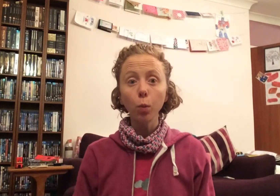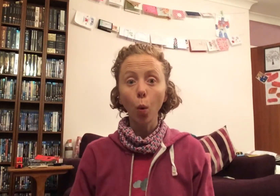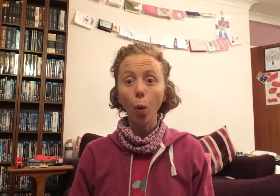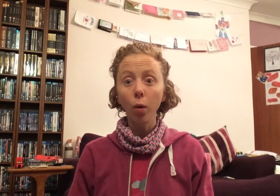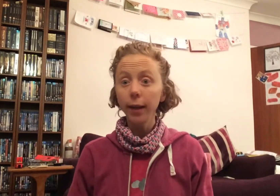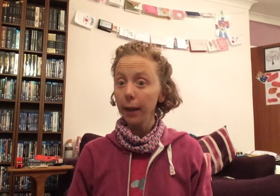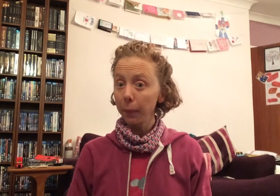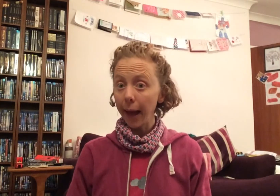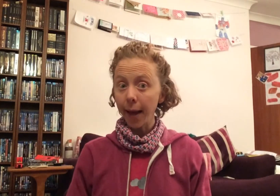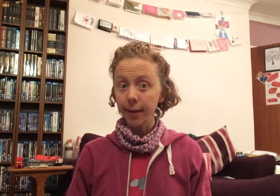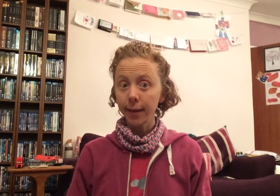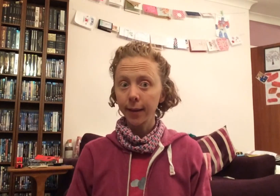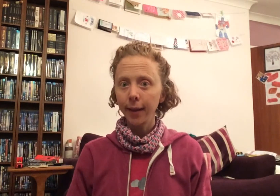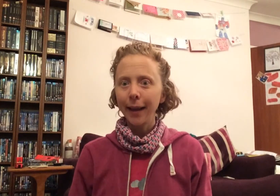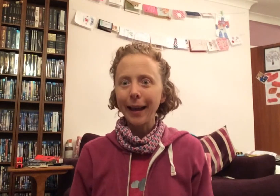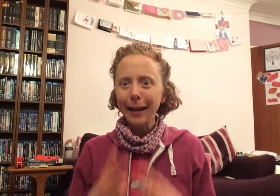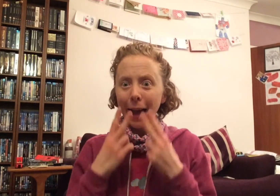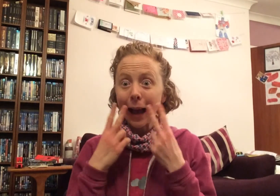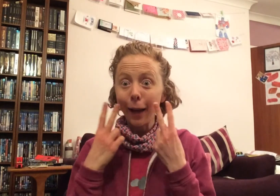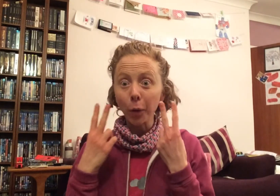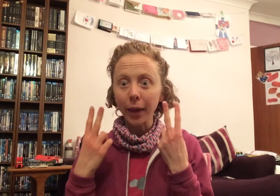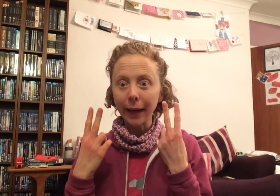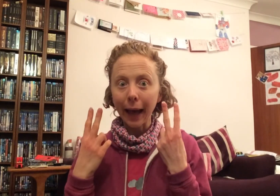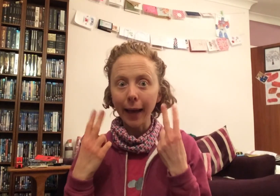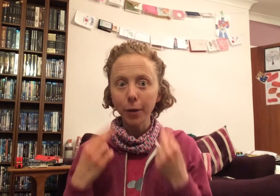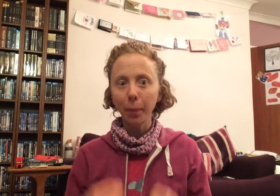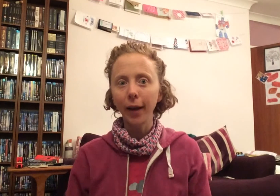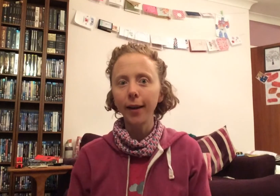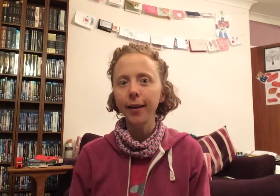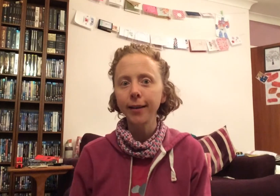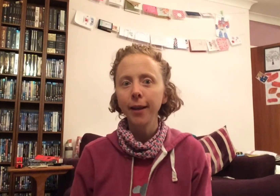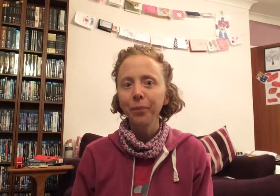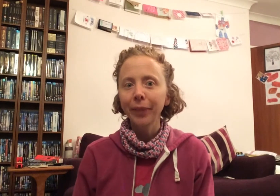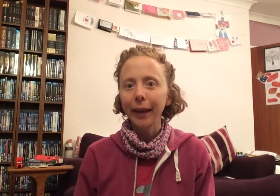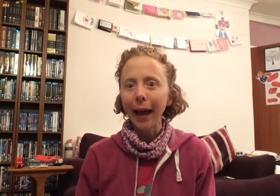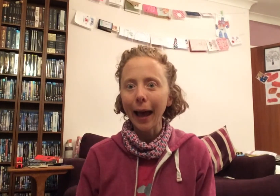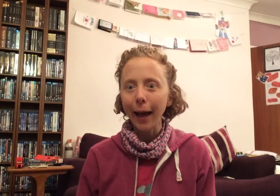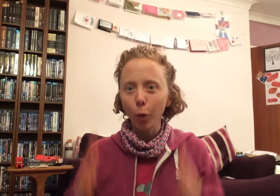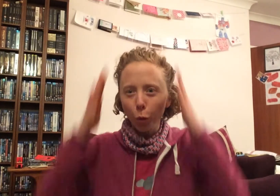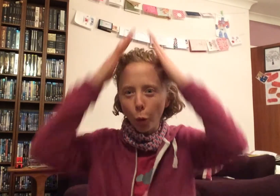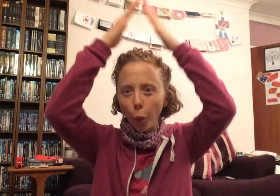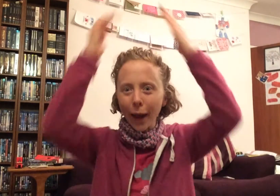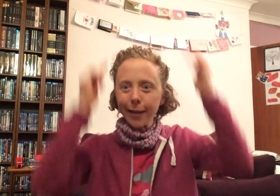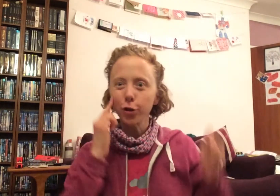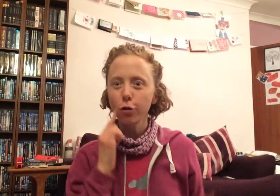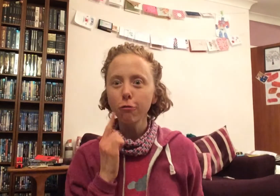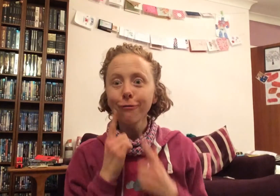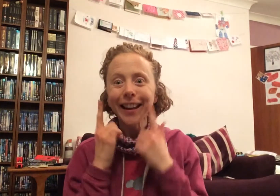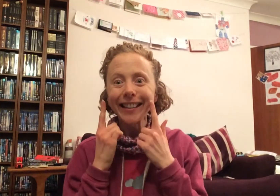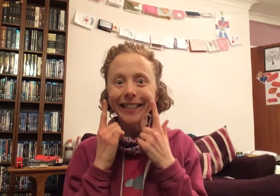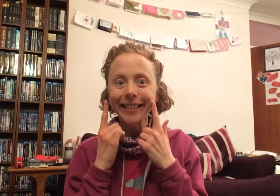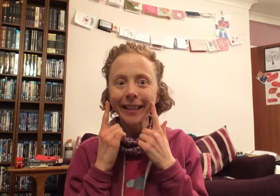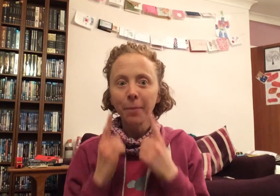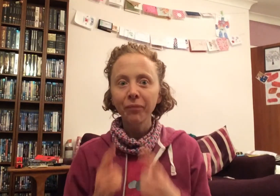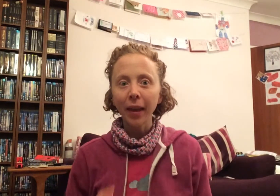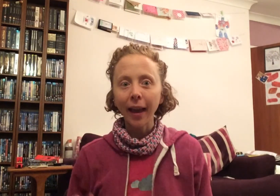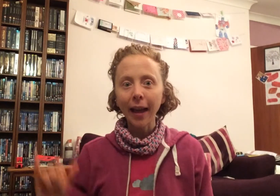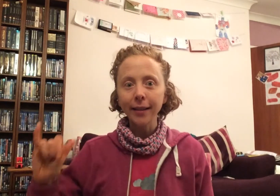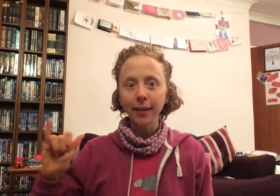wore in a plait. And how the cat purred, and how the witch grinned, as